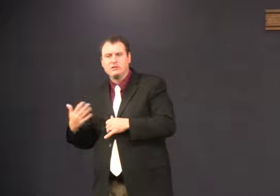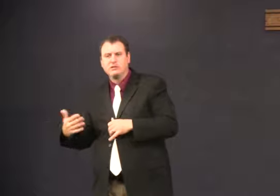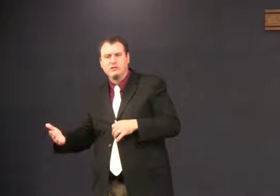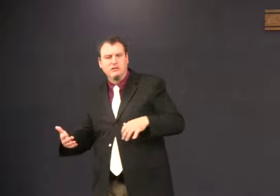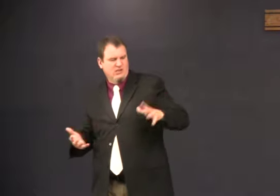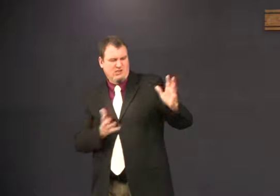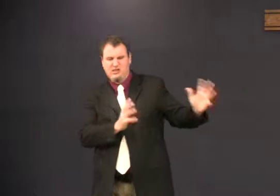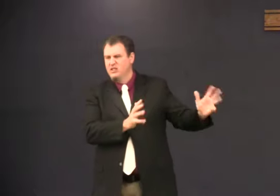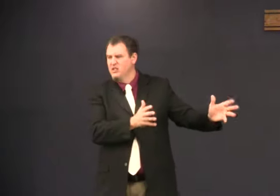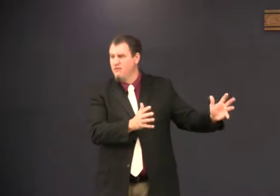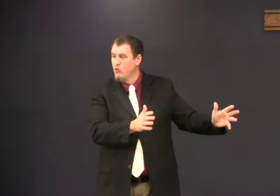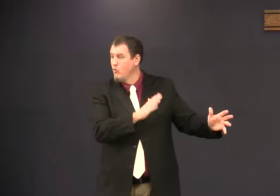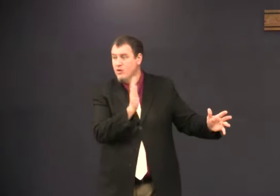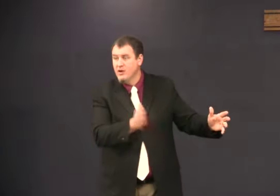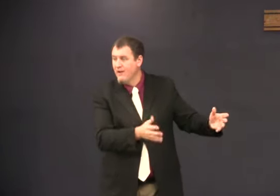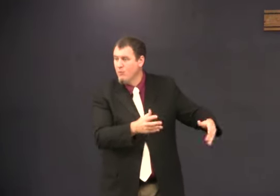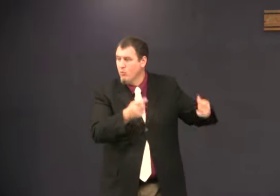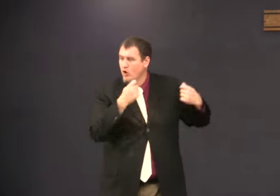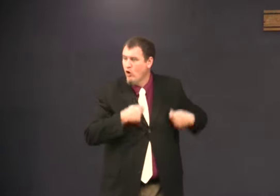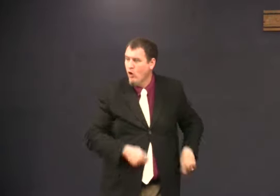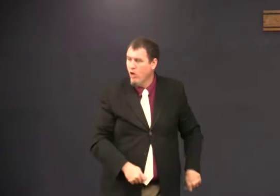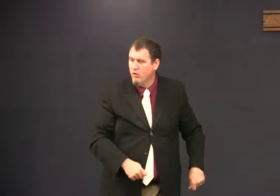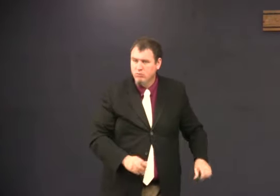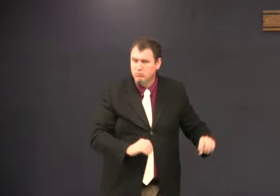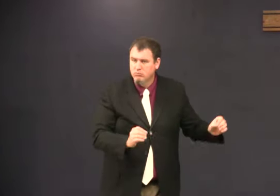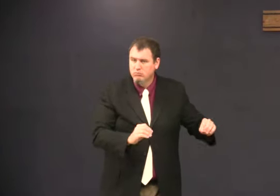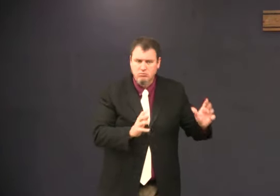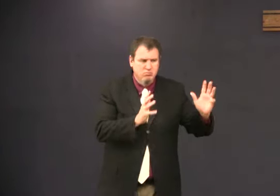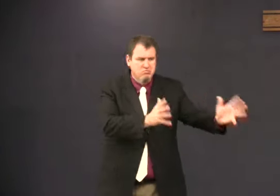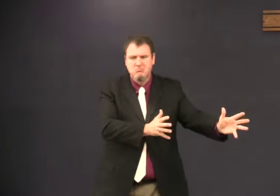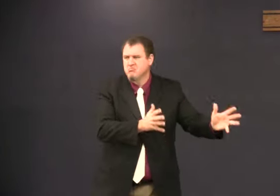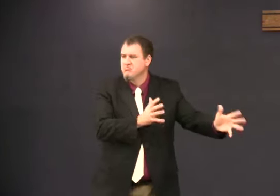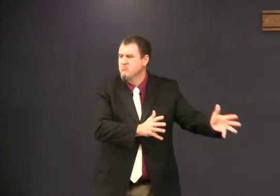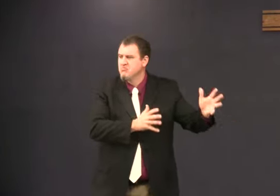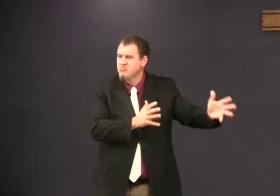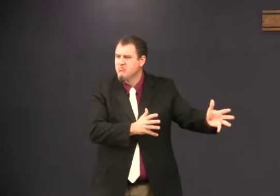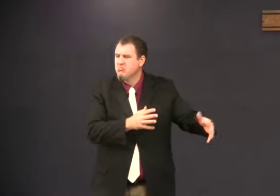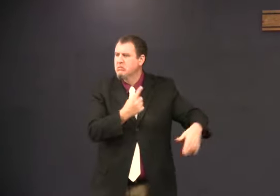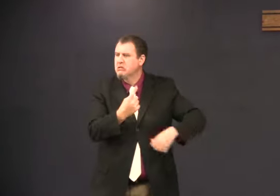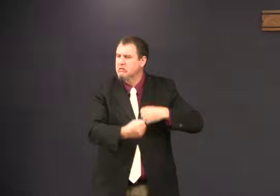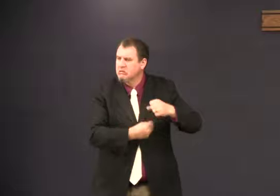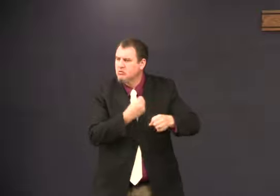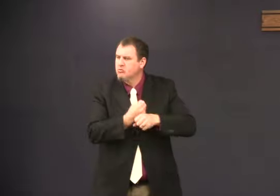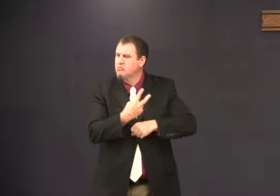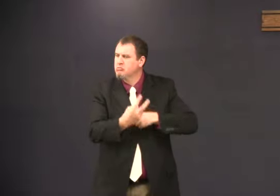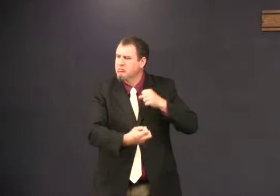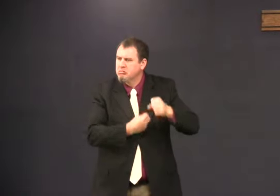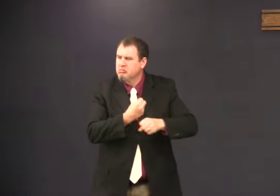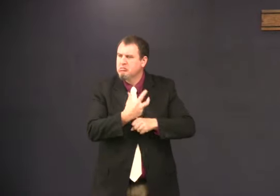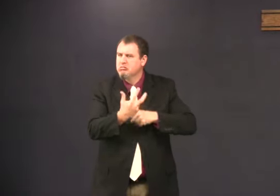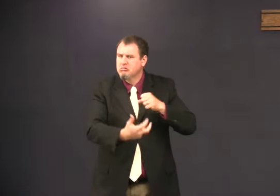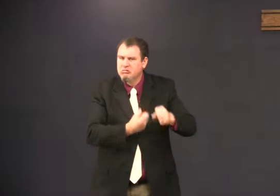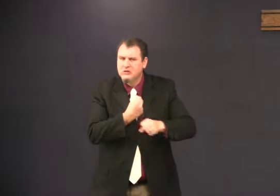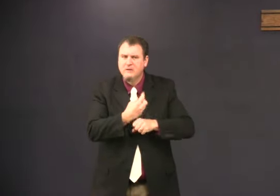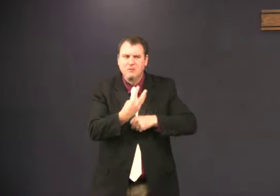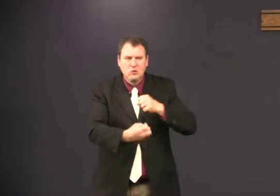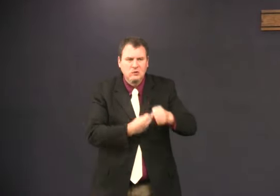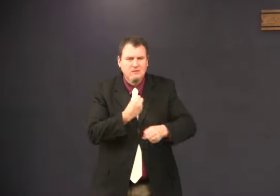and so we keep wearing them and we never put on the new things that we bought we leave them there for a year or two